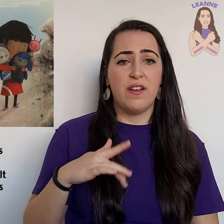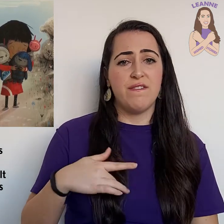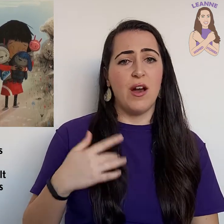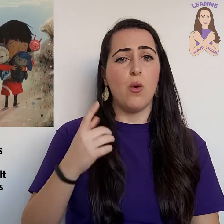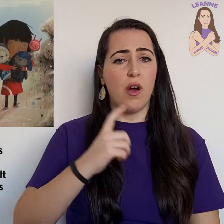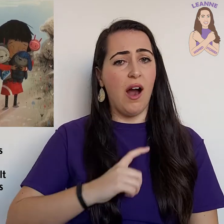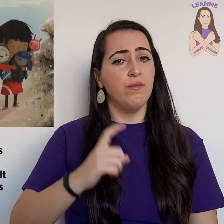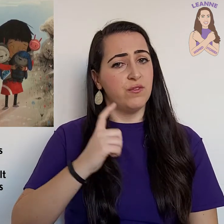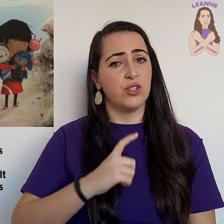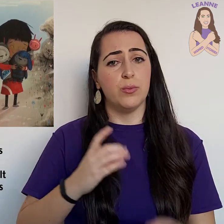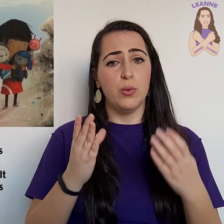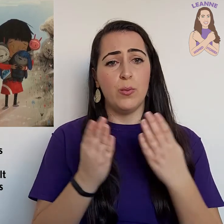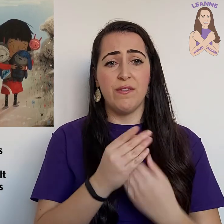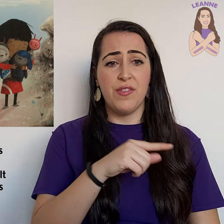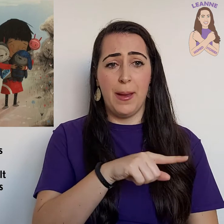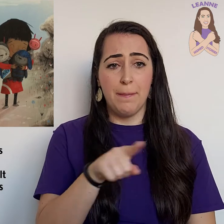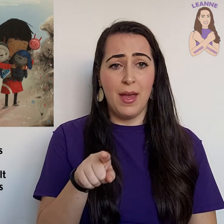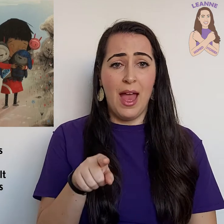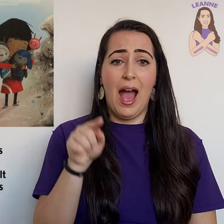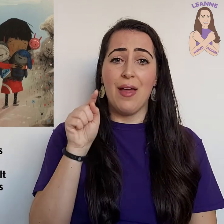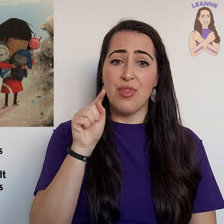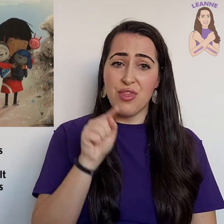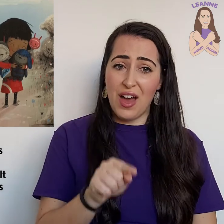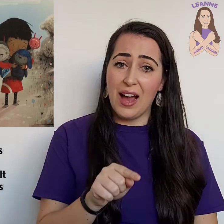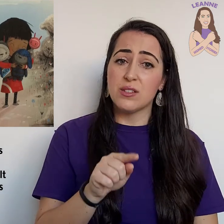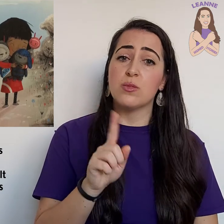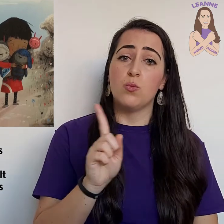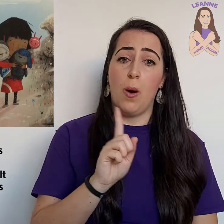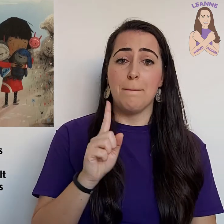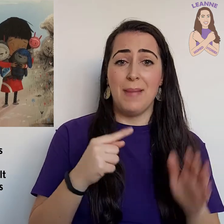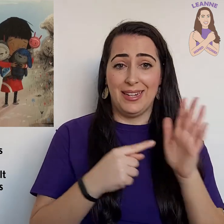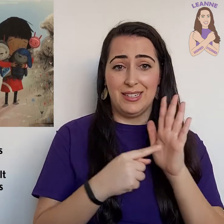felt comfortable with them and that's what mattered.